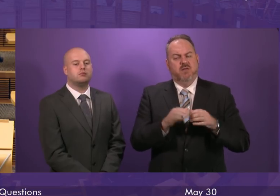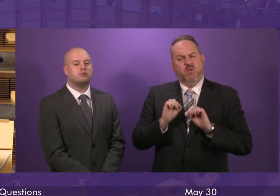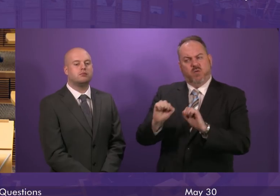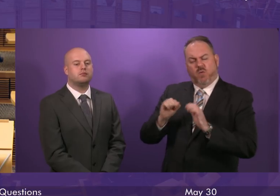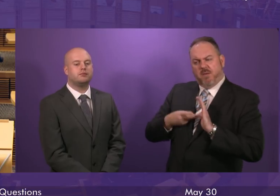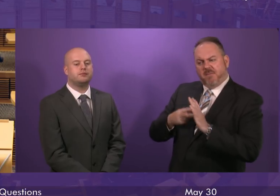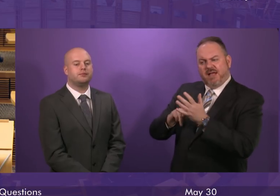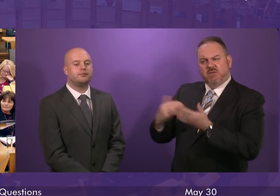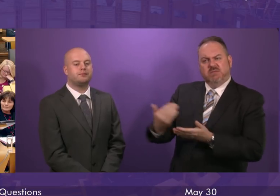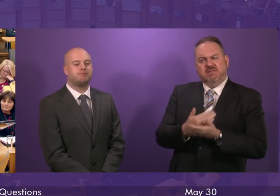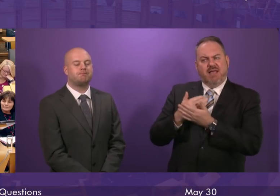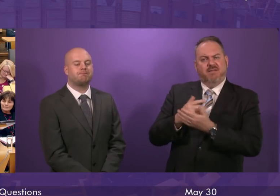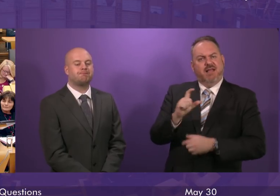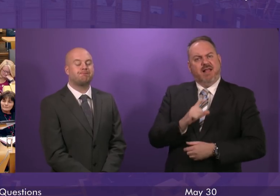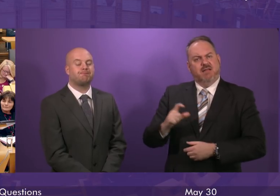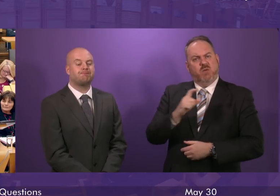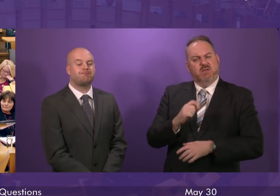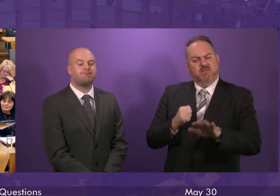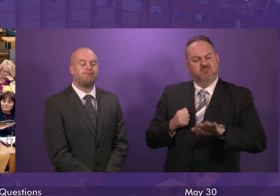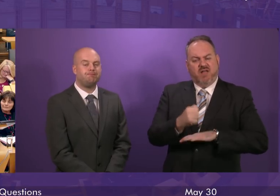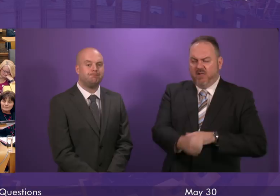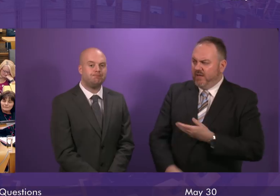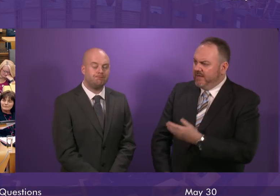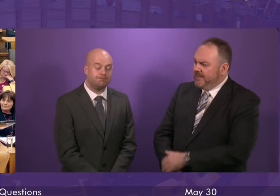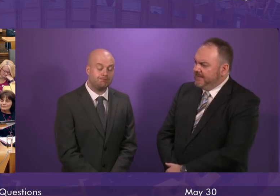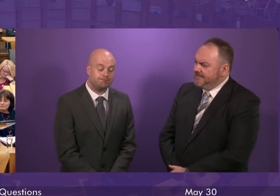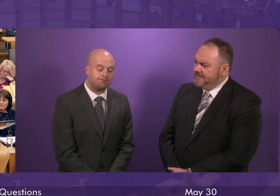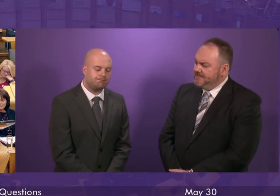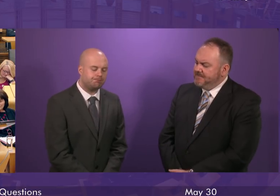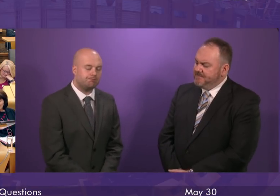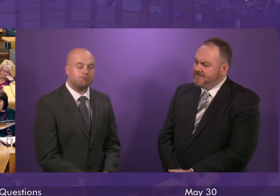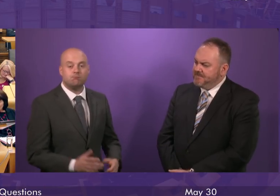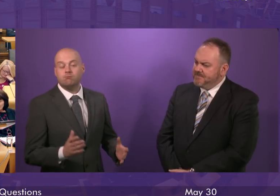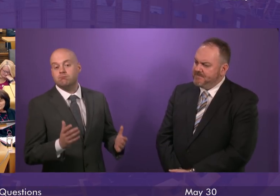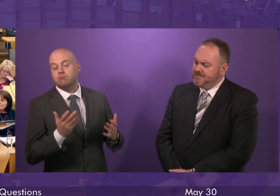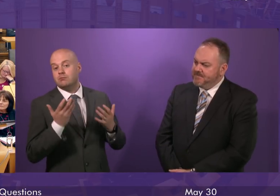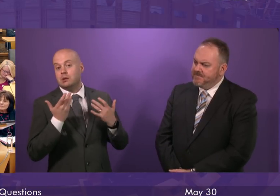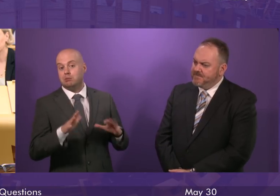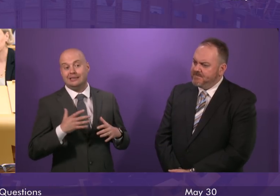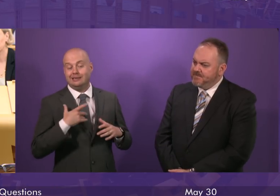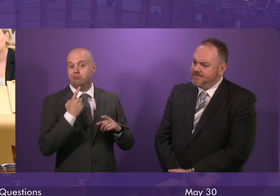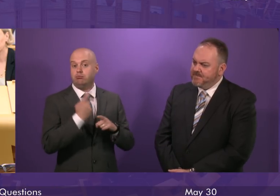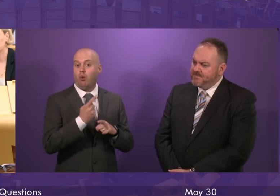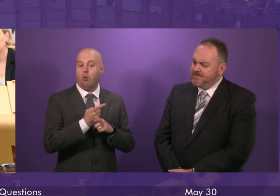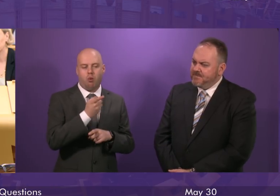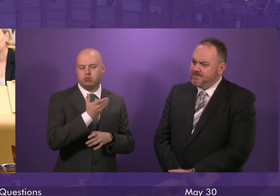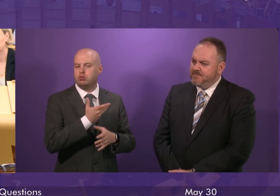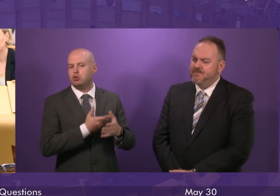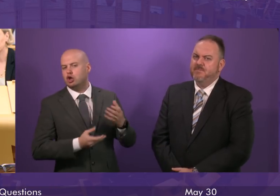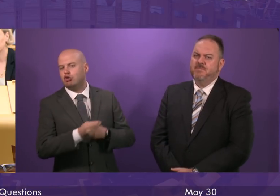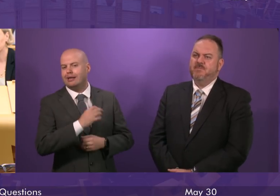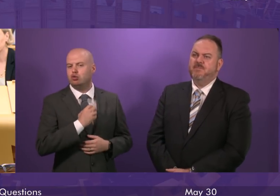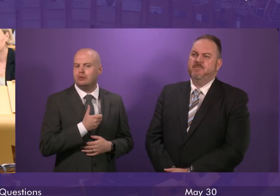plan to save the Cali? First Minister. as I have said openly, I've said it to the trade unions, we will always look for